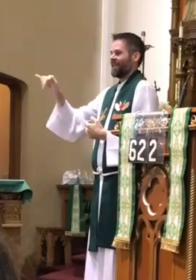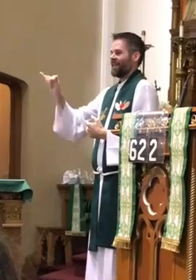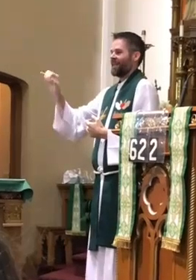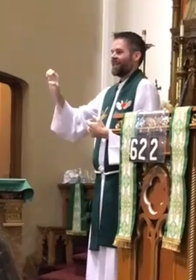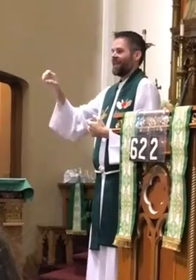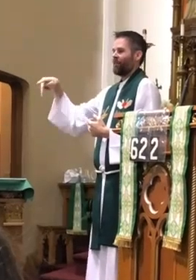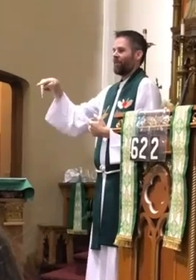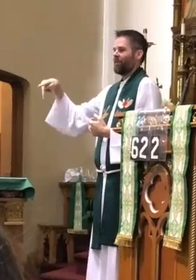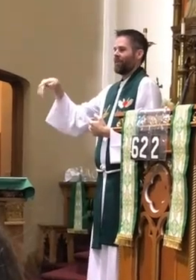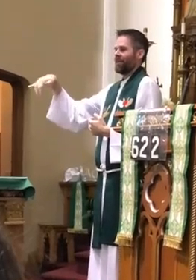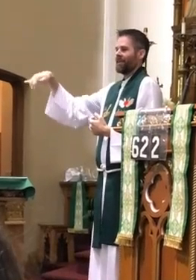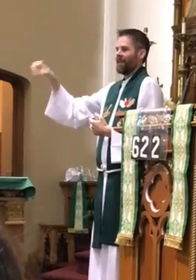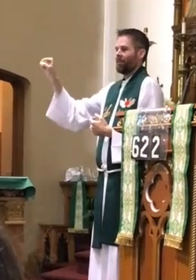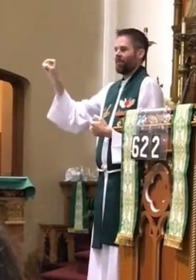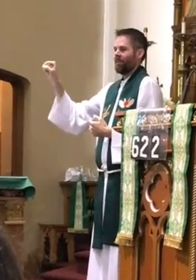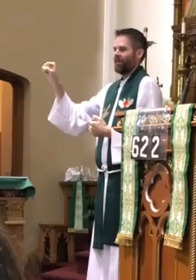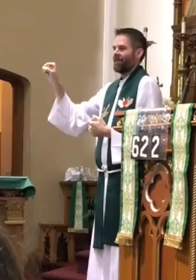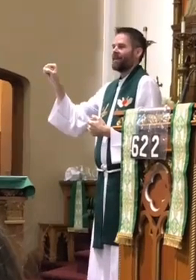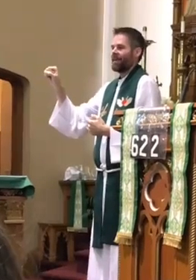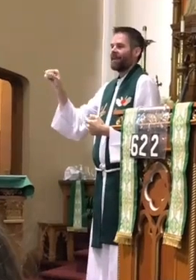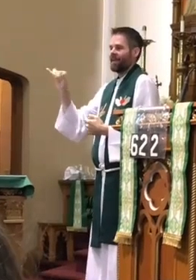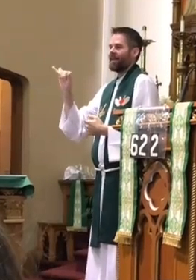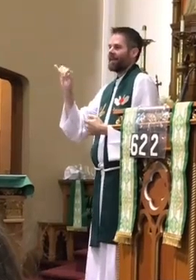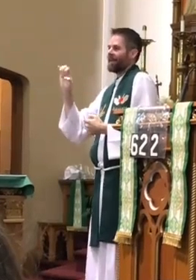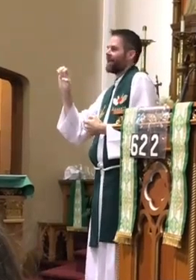And why is, yeah.